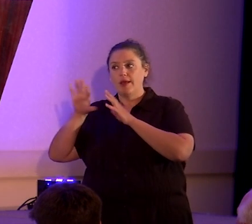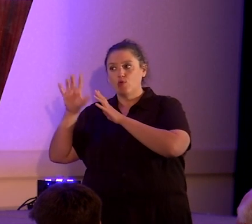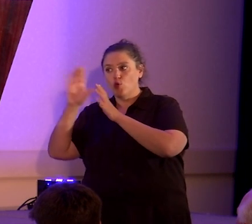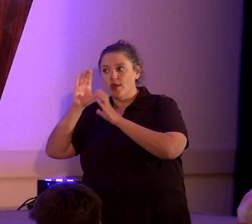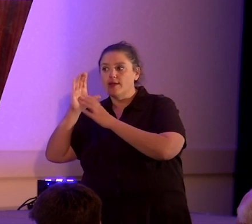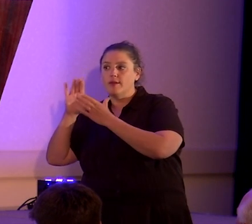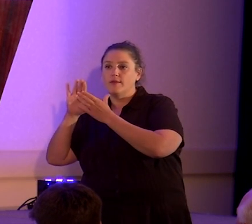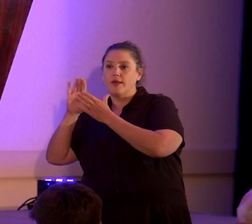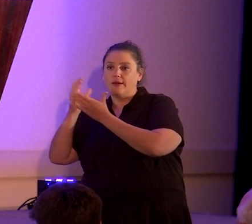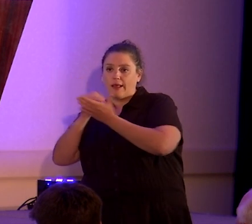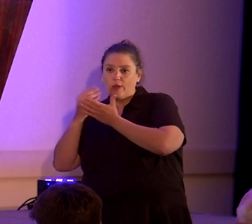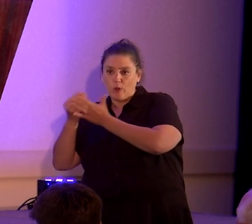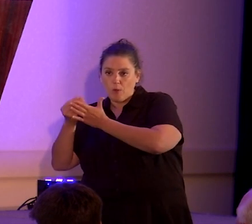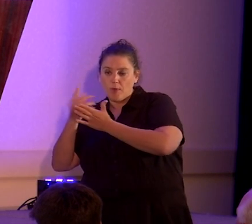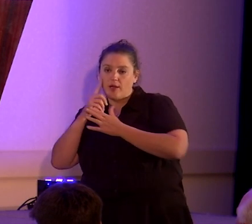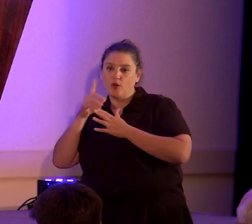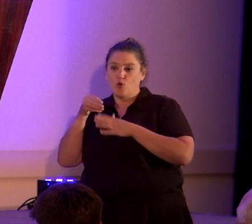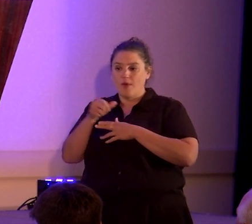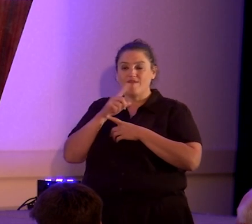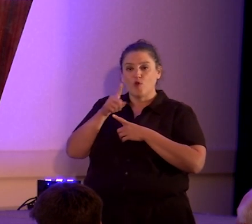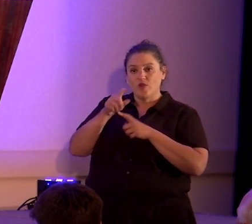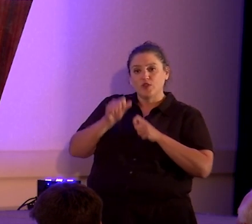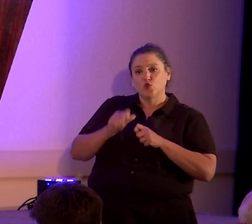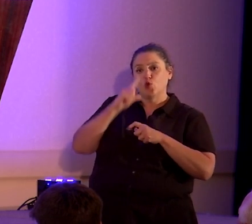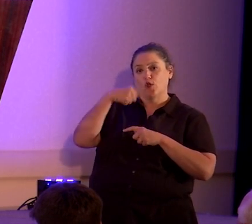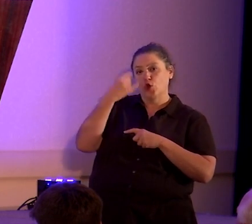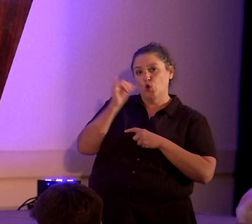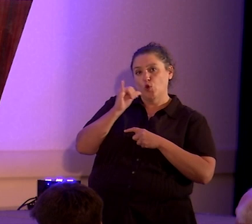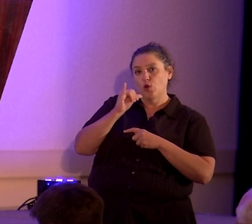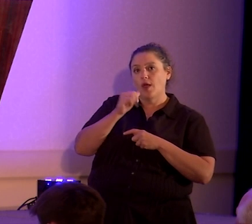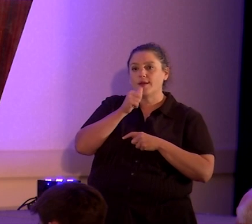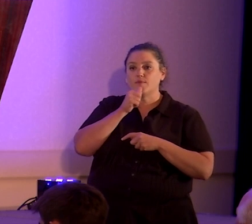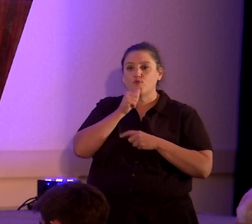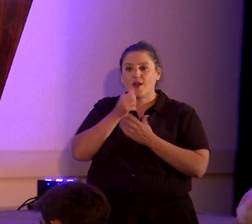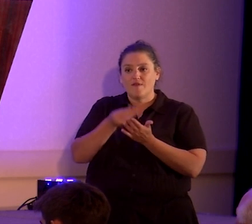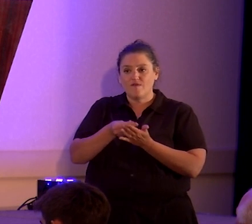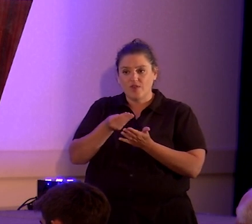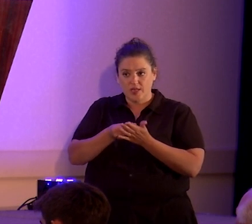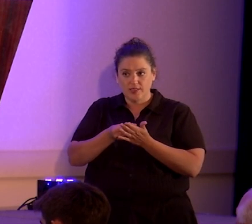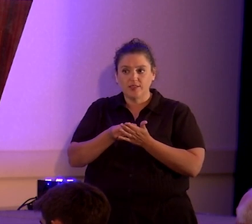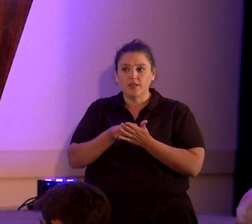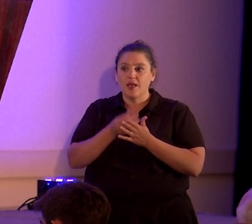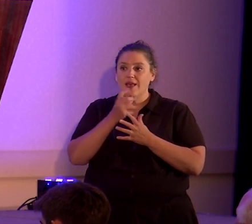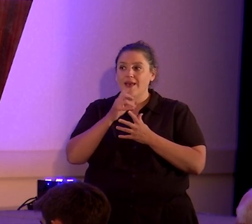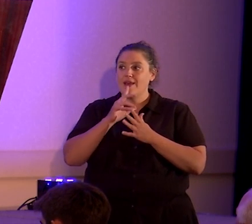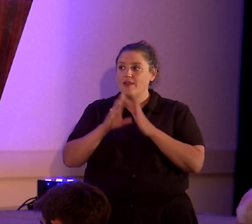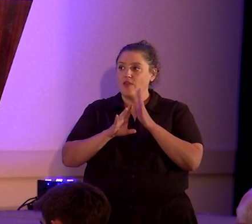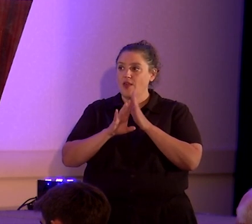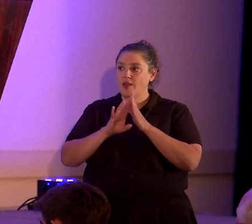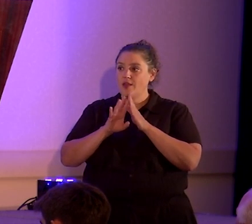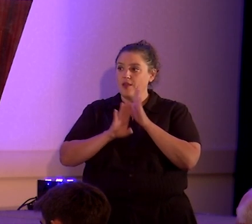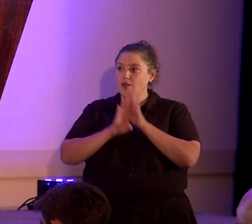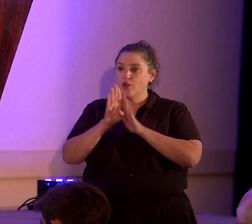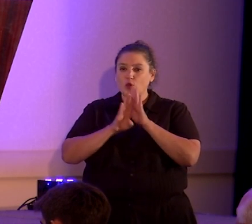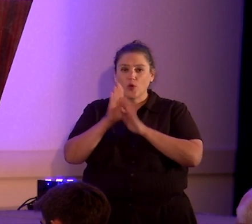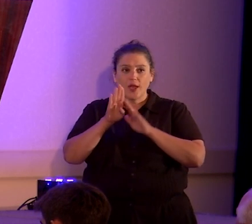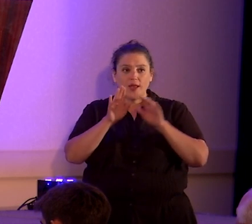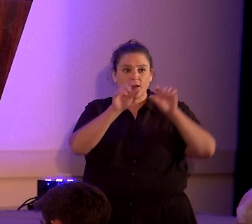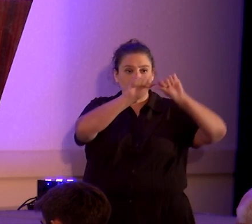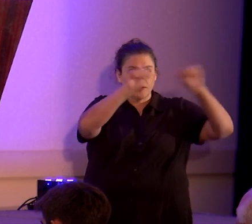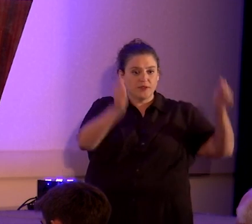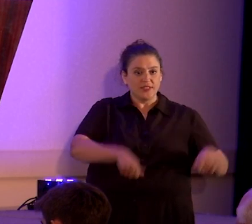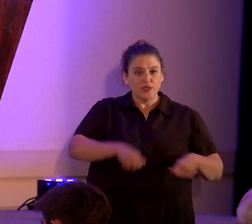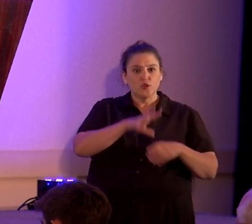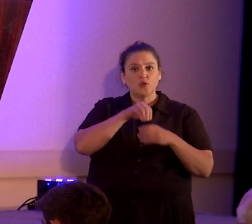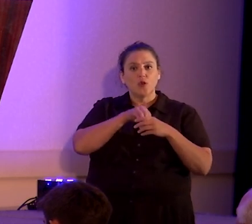to make it look ostensibly as if it's private funds. And they created a statute in Oklahoma,